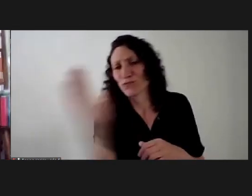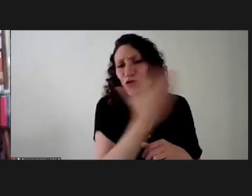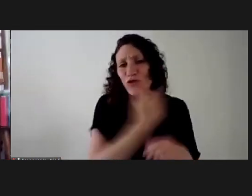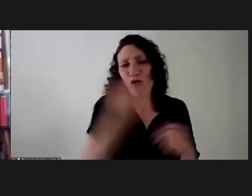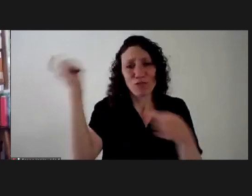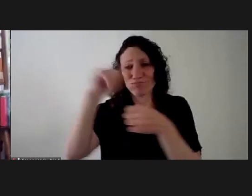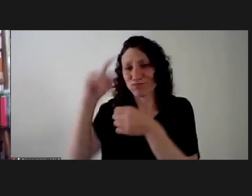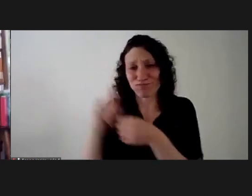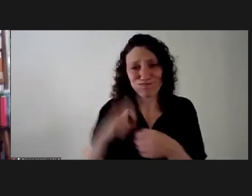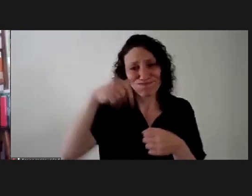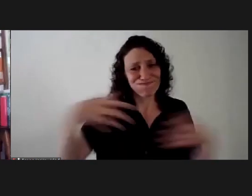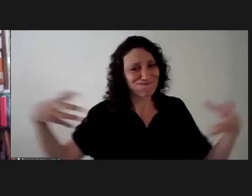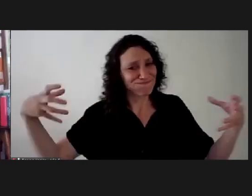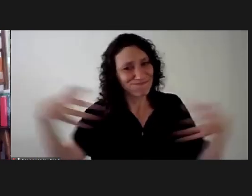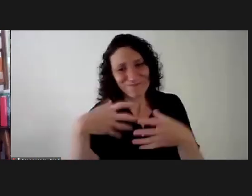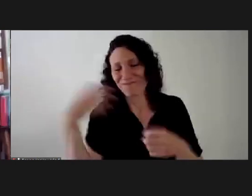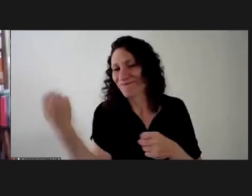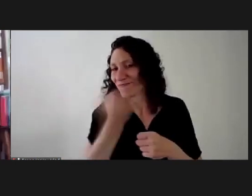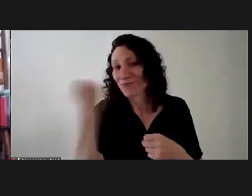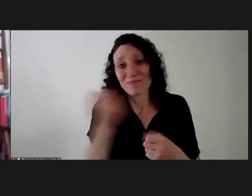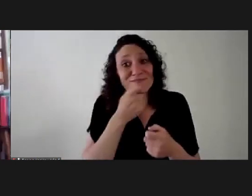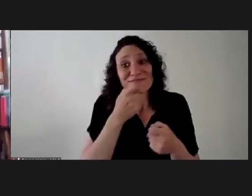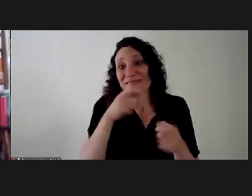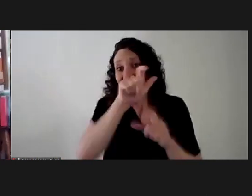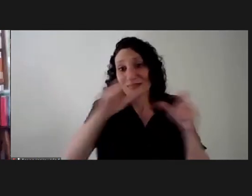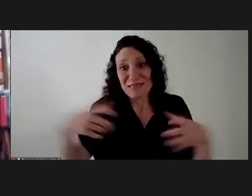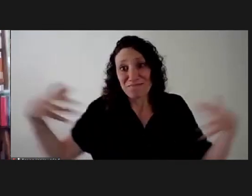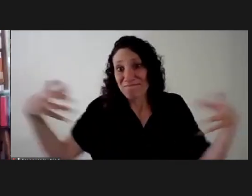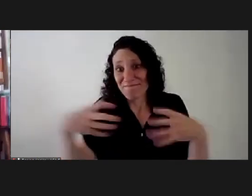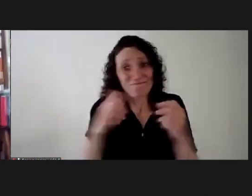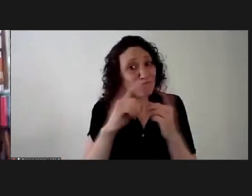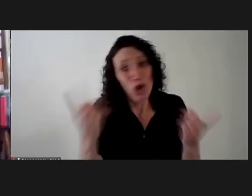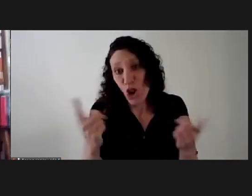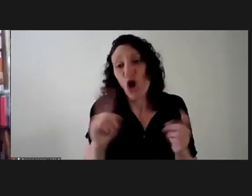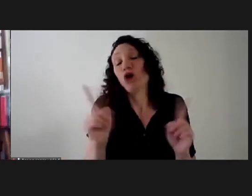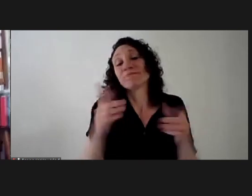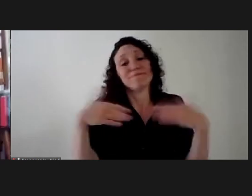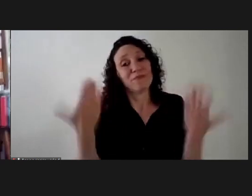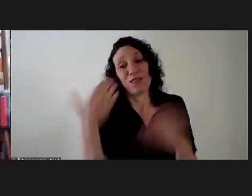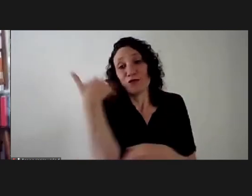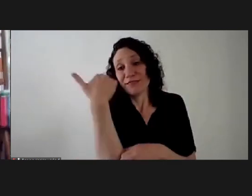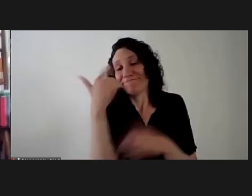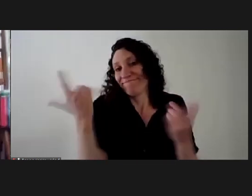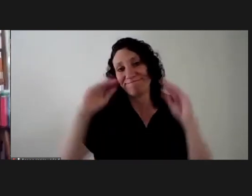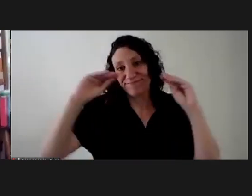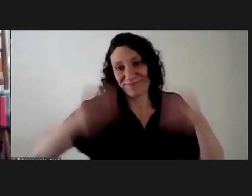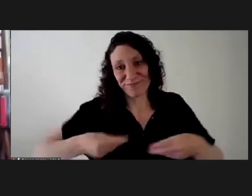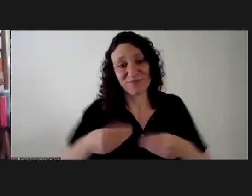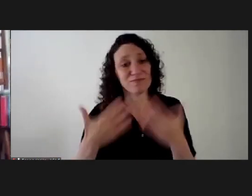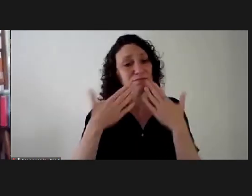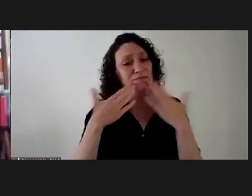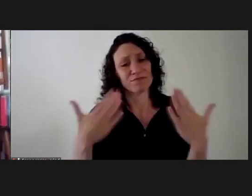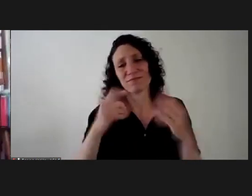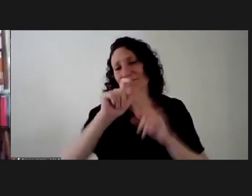and also those of you who are here without you if we were not all together today this forum would not be